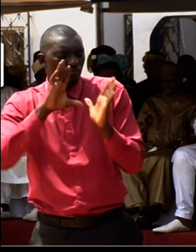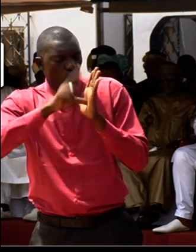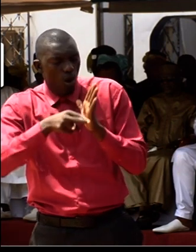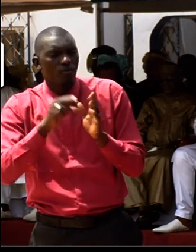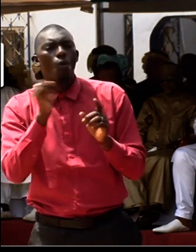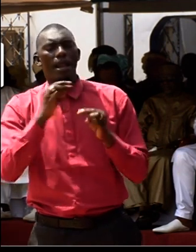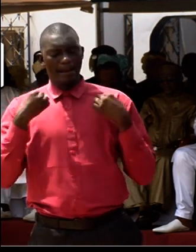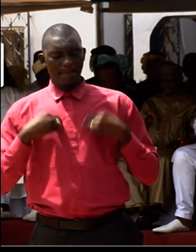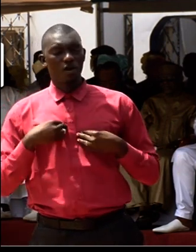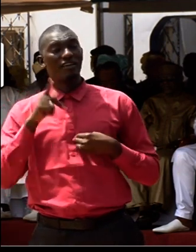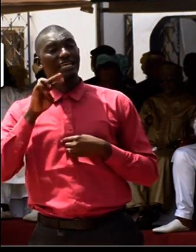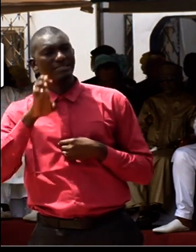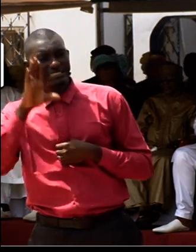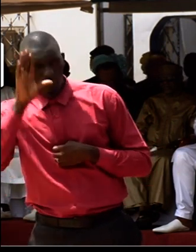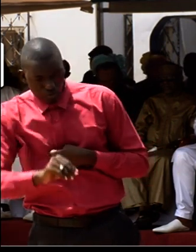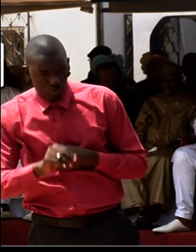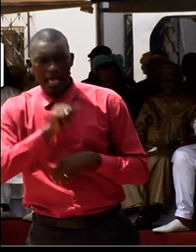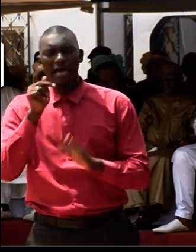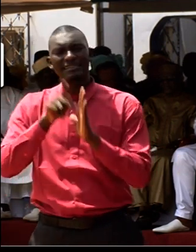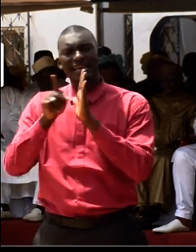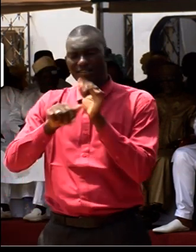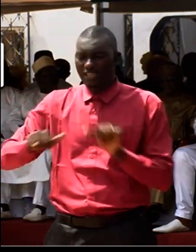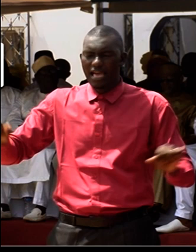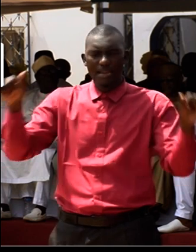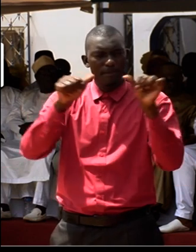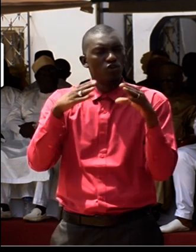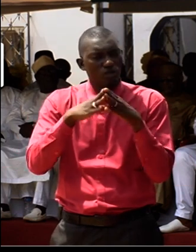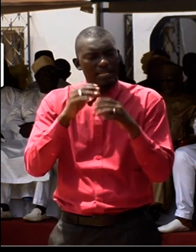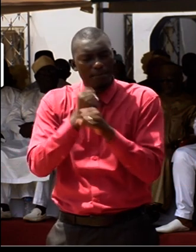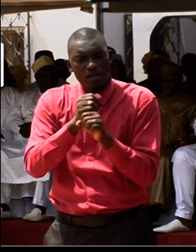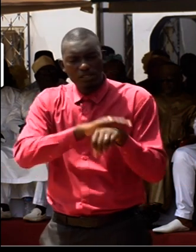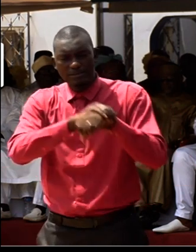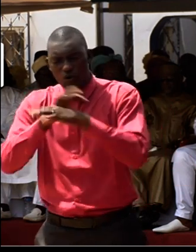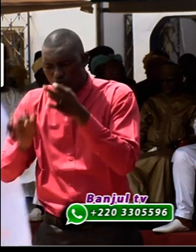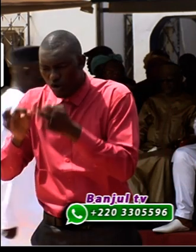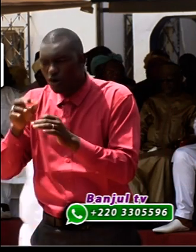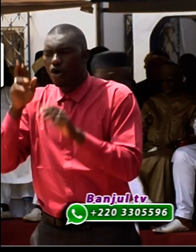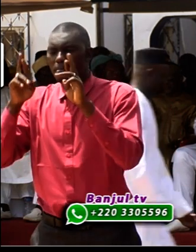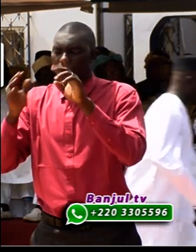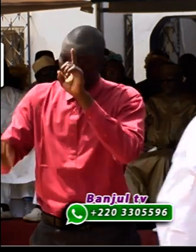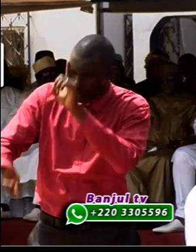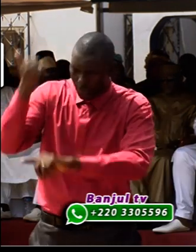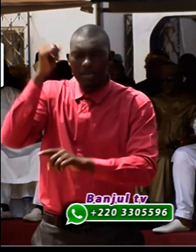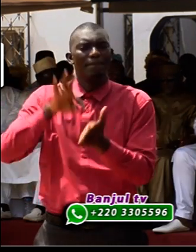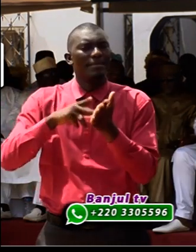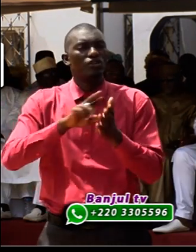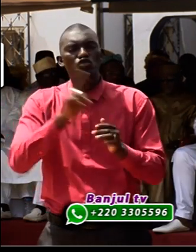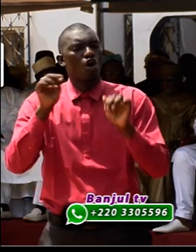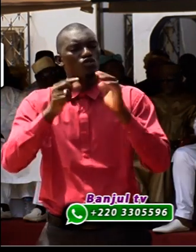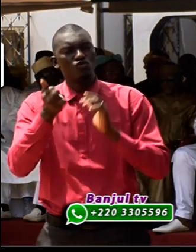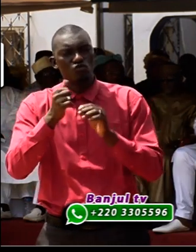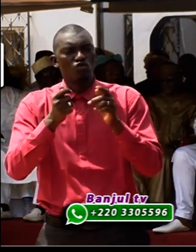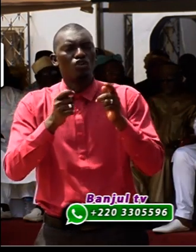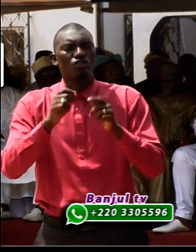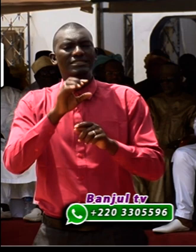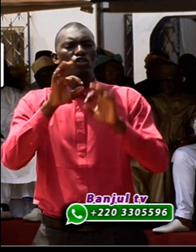the Lord Mayor of KMC and the Califian Municipality together with other councils to make sure that there is effectiveness